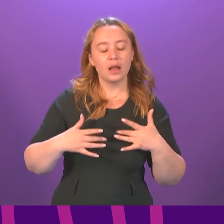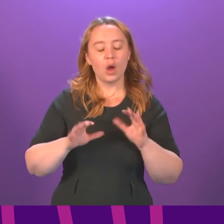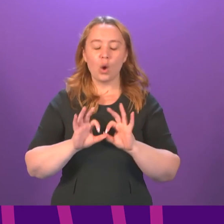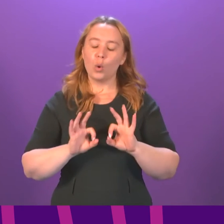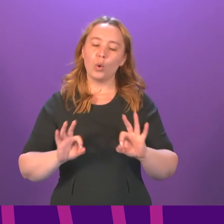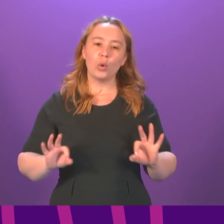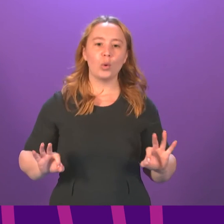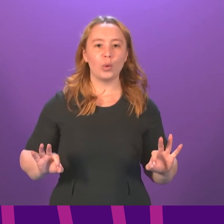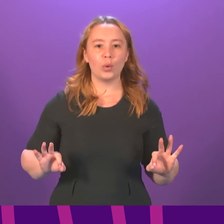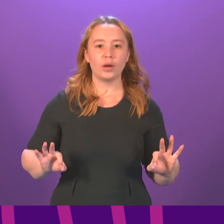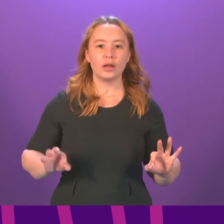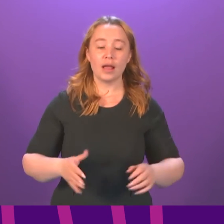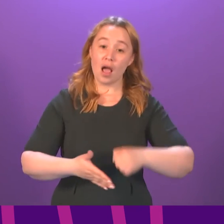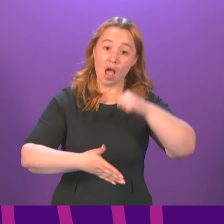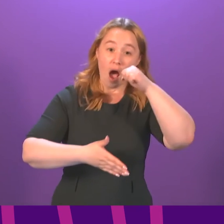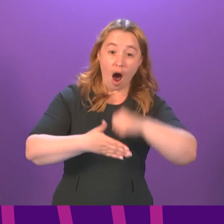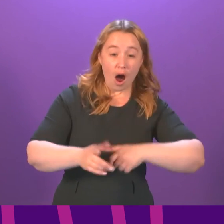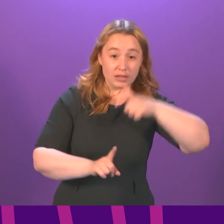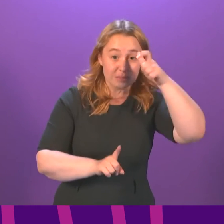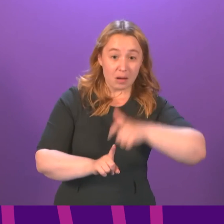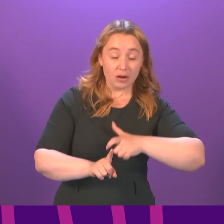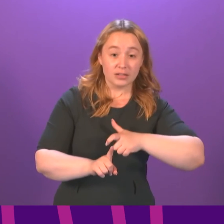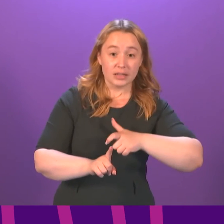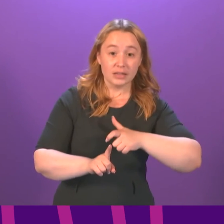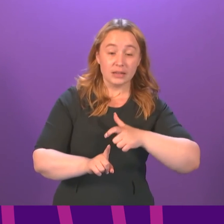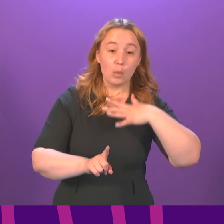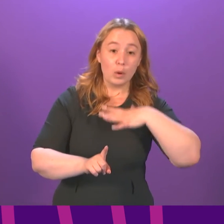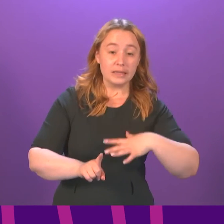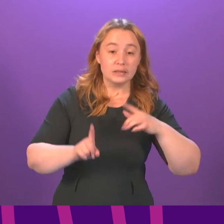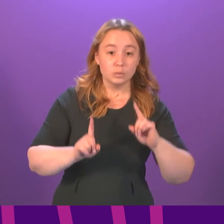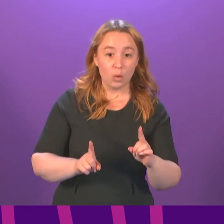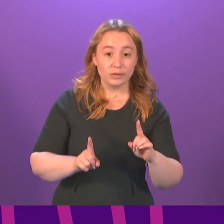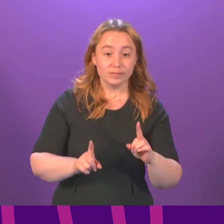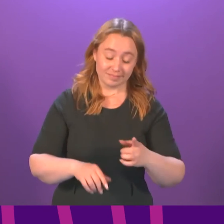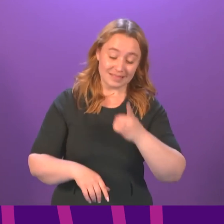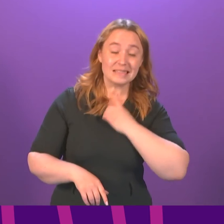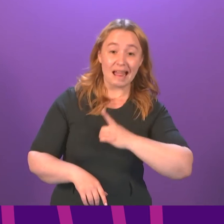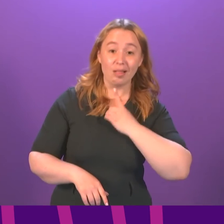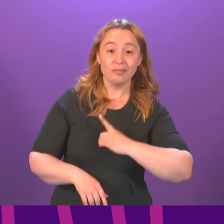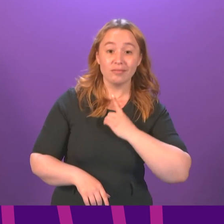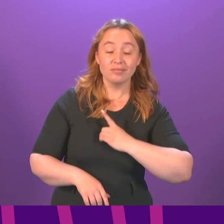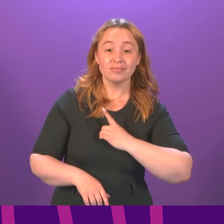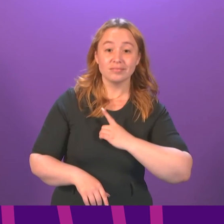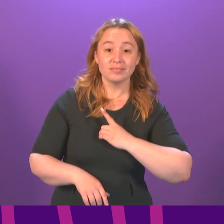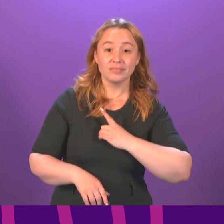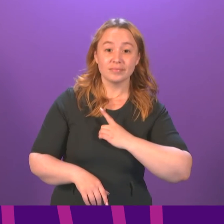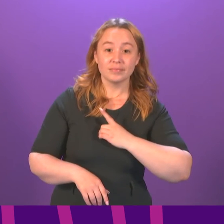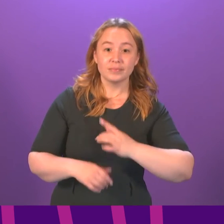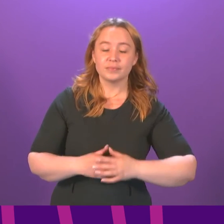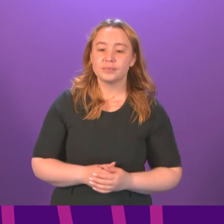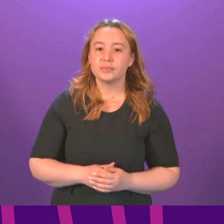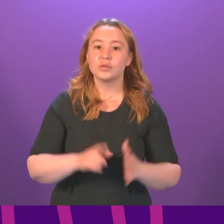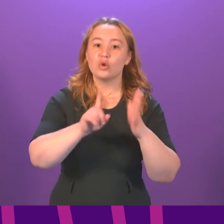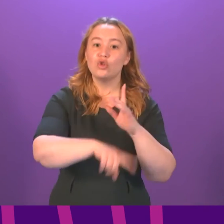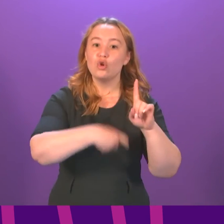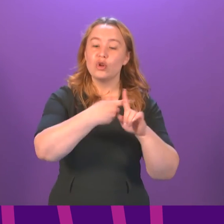It's been said that the hardest person you will ever lead is probably yourself. Former UK